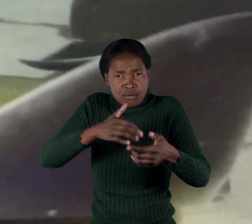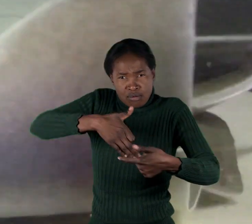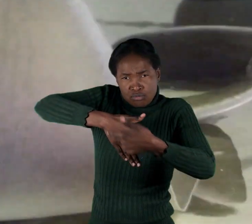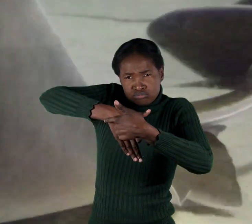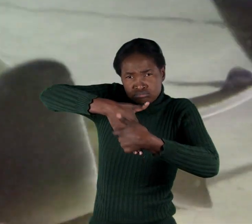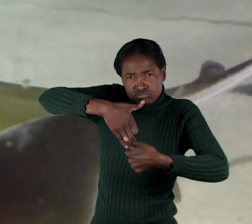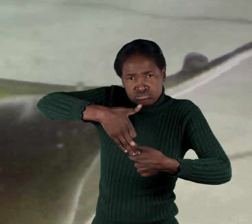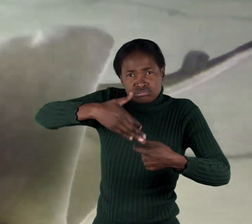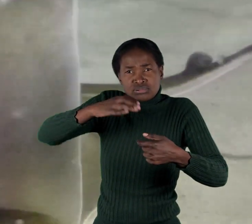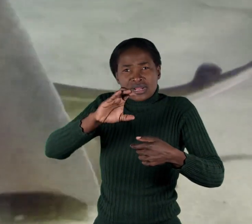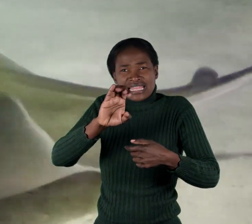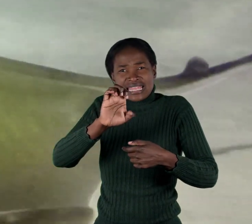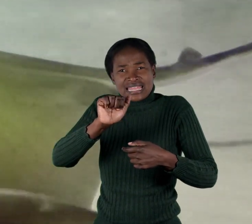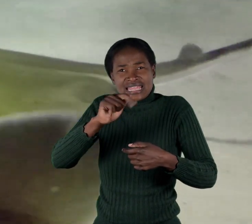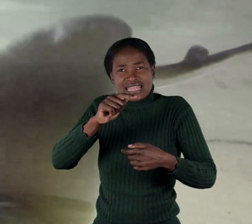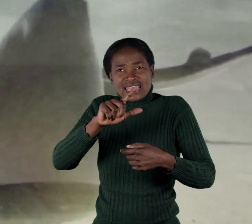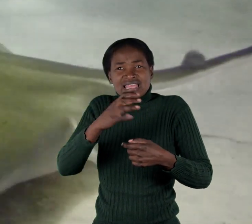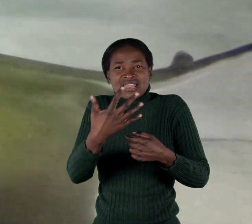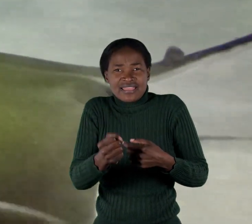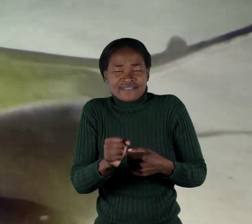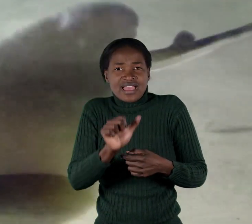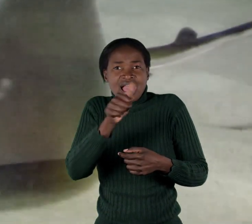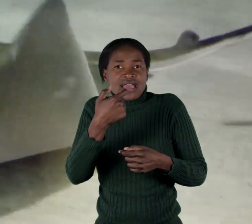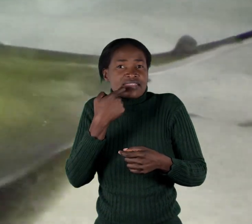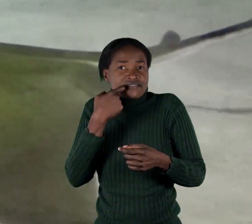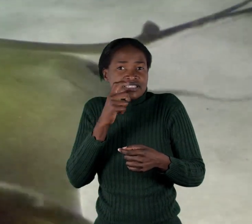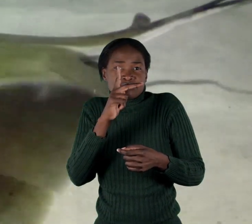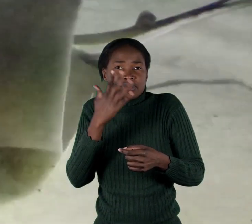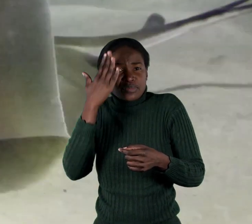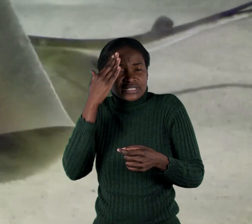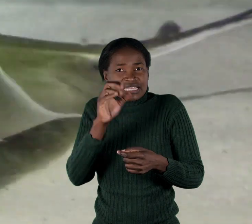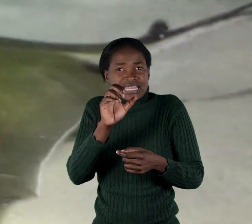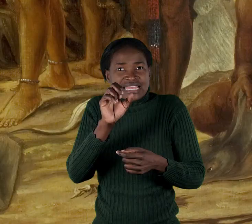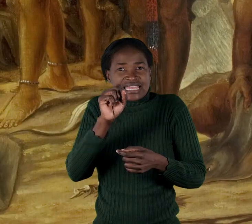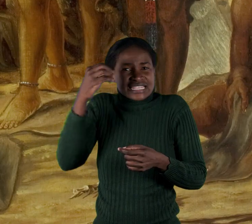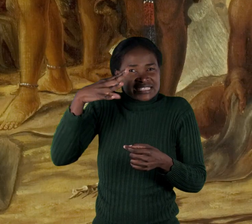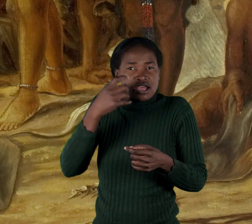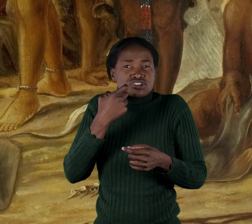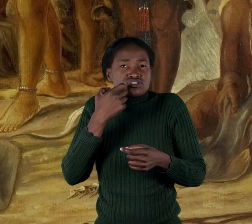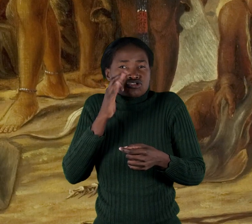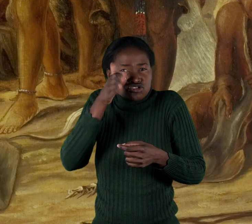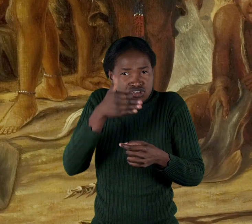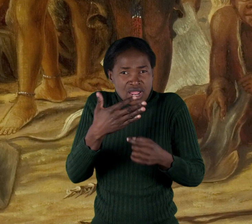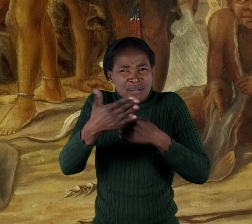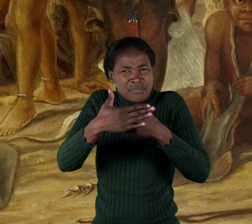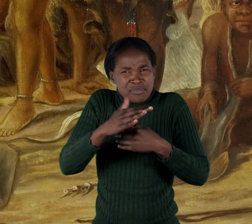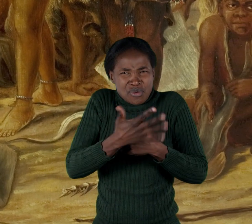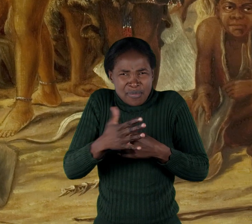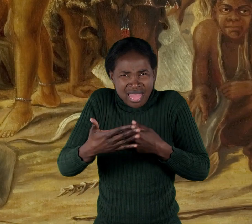common eagle ray. Guitarfish, which some Namibians call sand sharks, are very common in shallow coastal areas. The Gwanin,